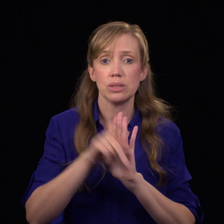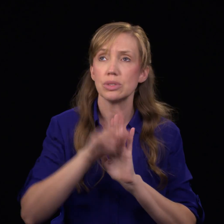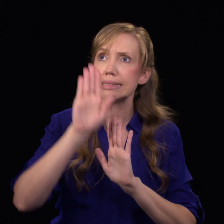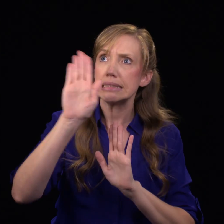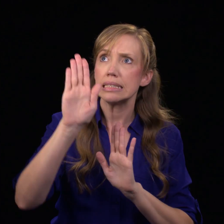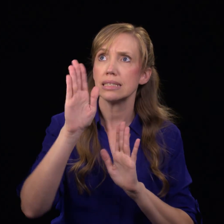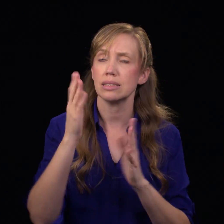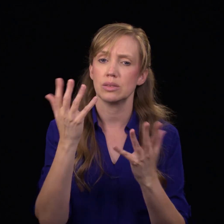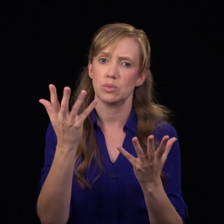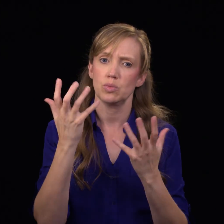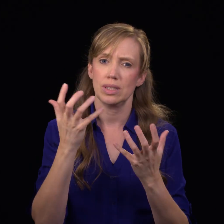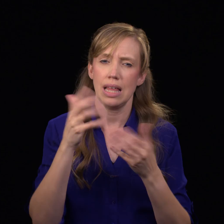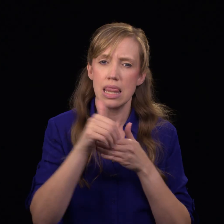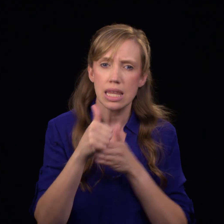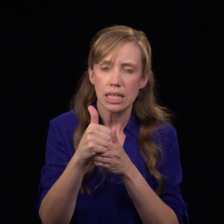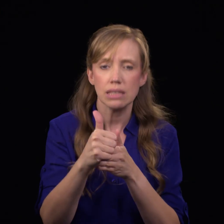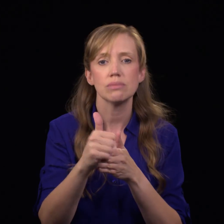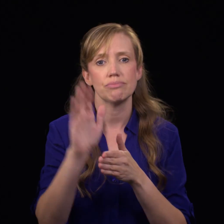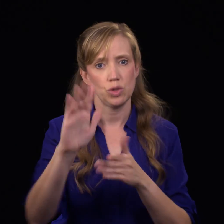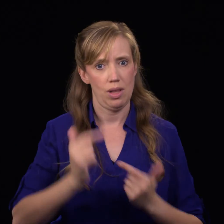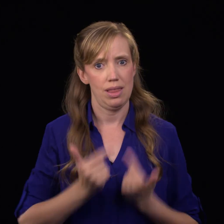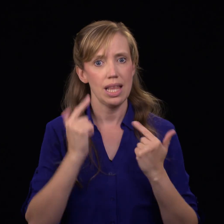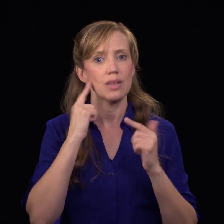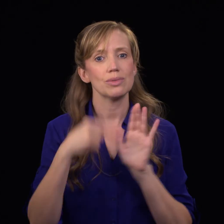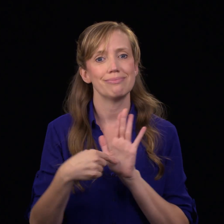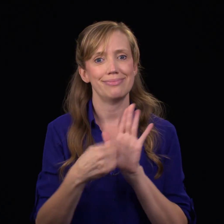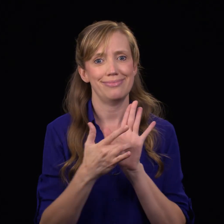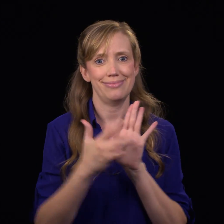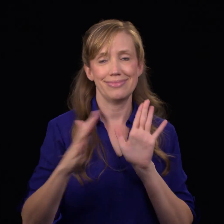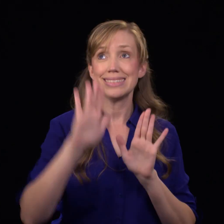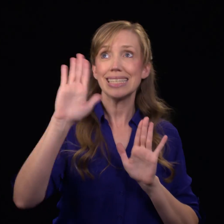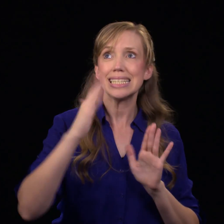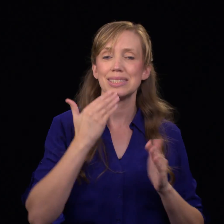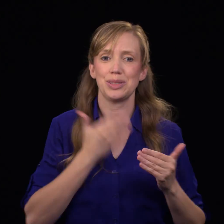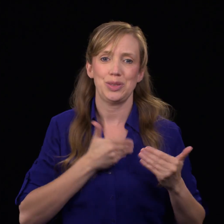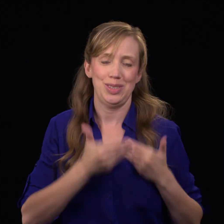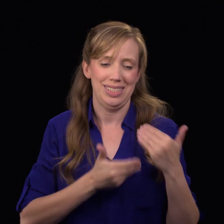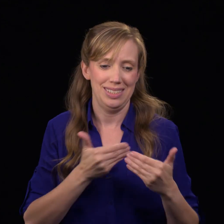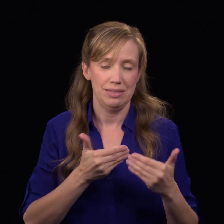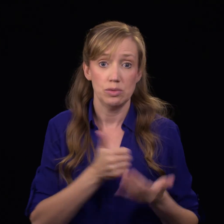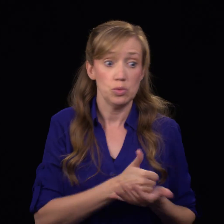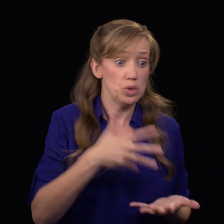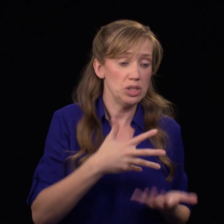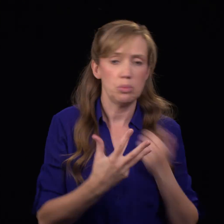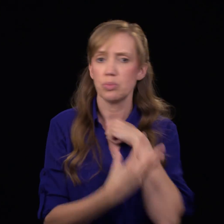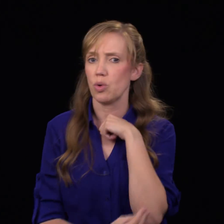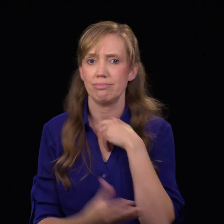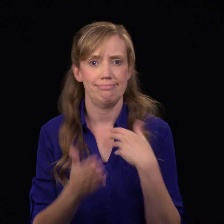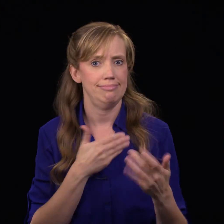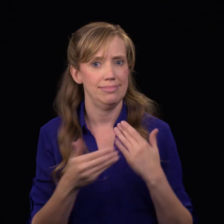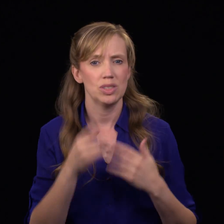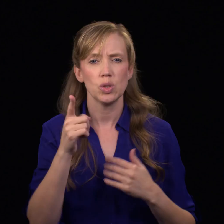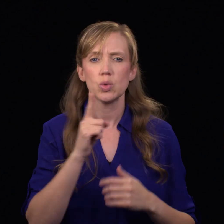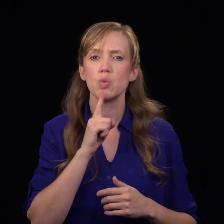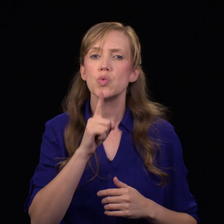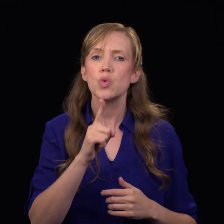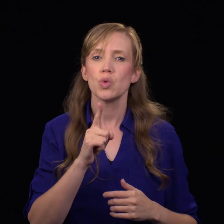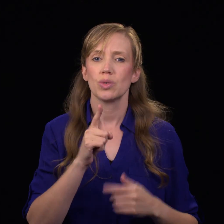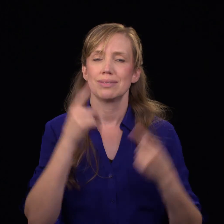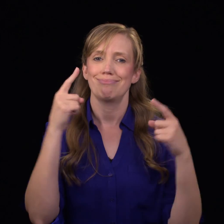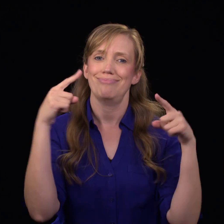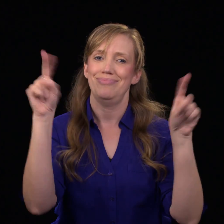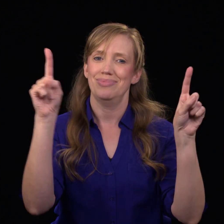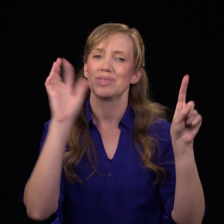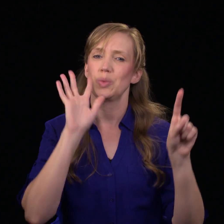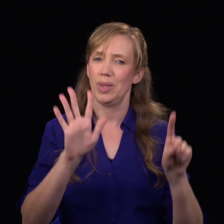Let God lead you in His way, and your life will reflect the goodness of God. And rich or poor, you'll experience true prosperity.